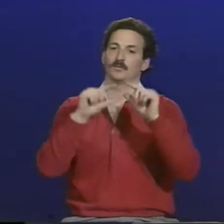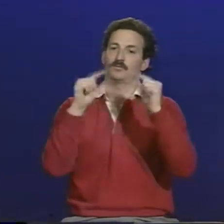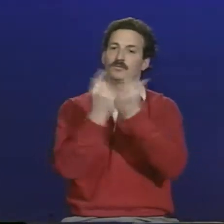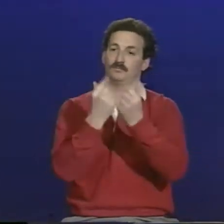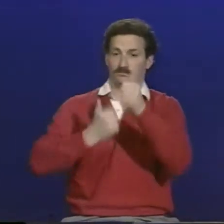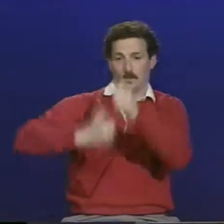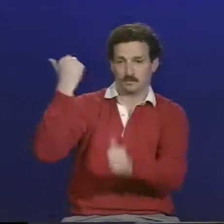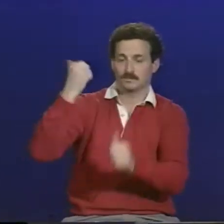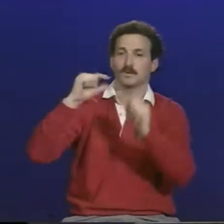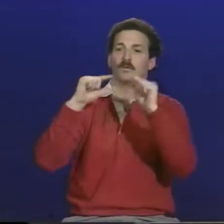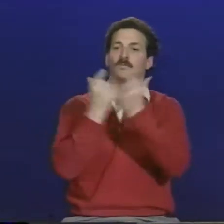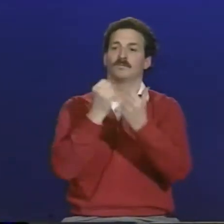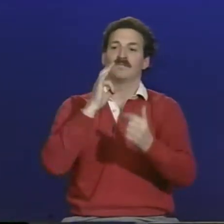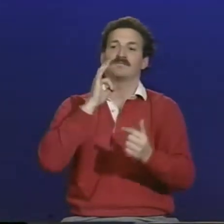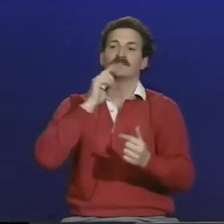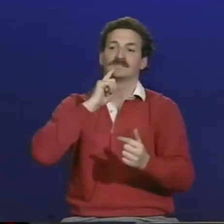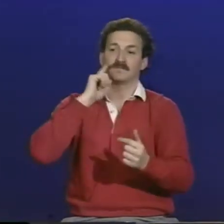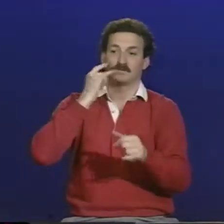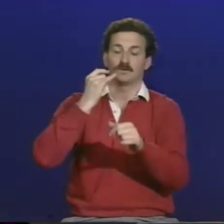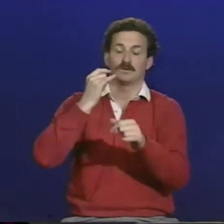opportunity to make some observations.